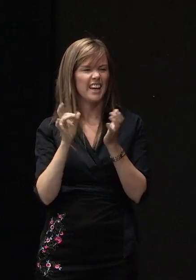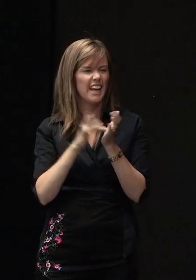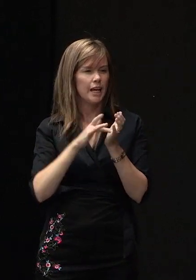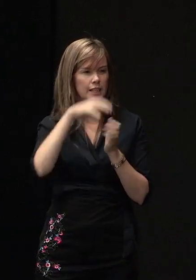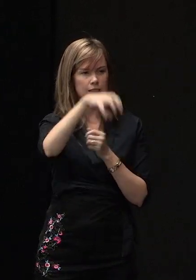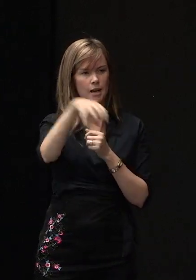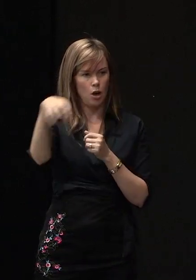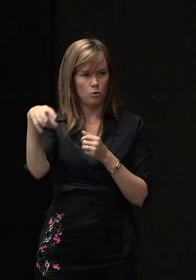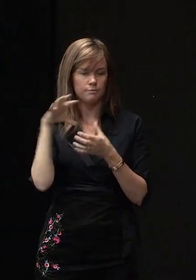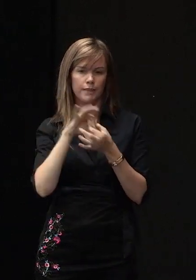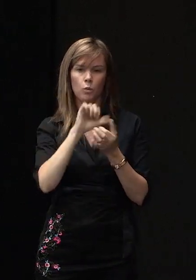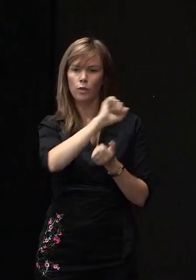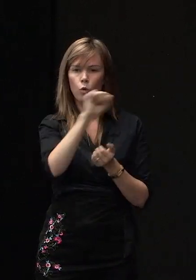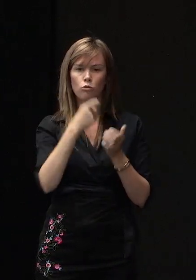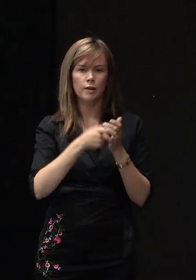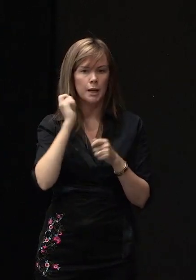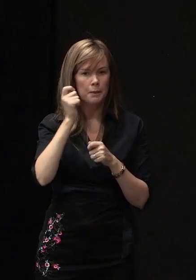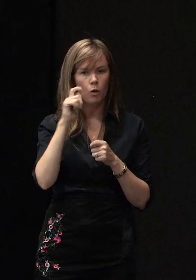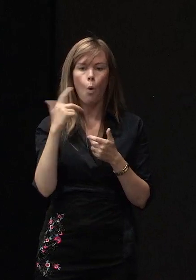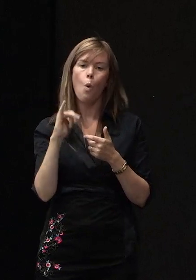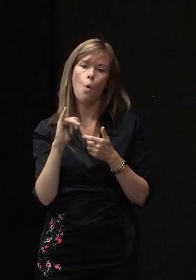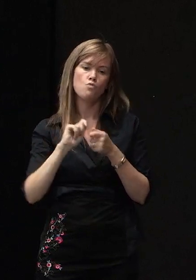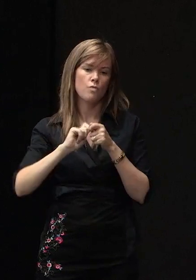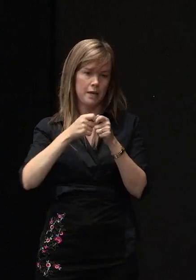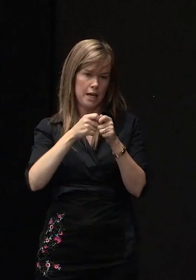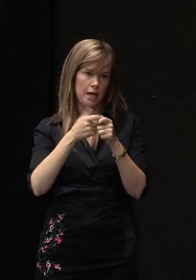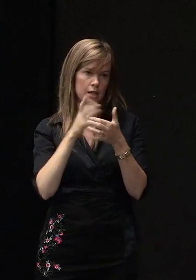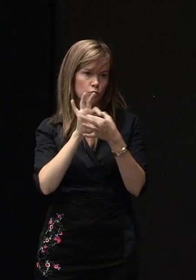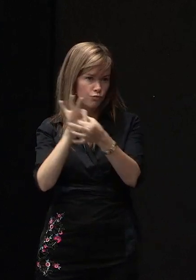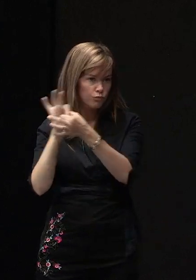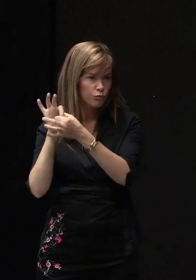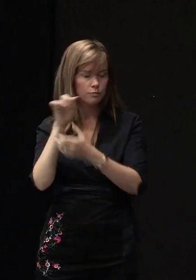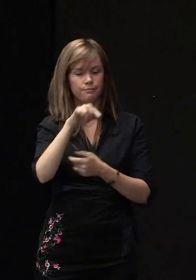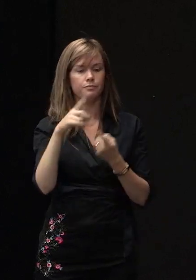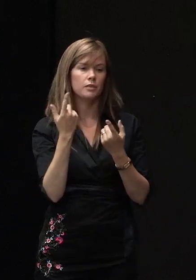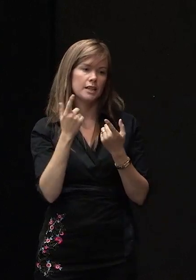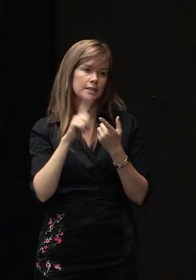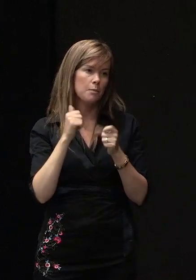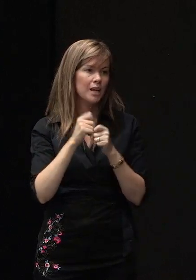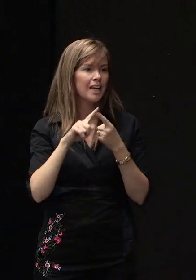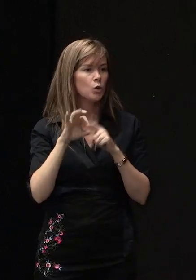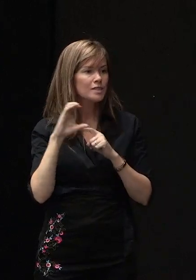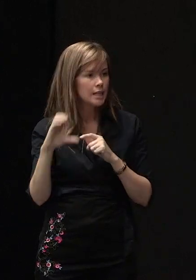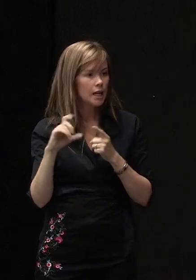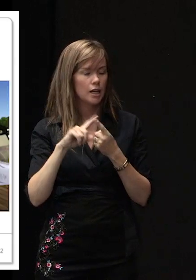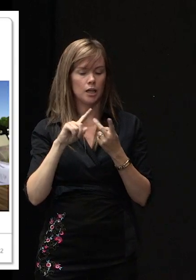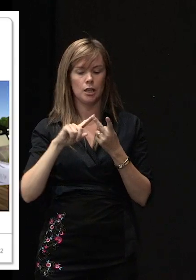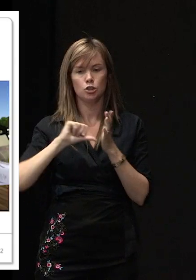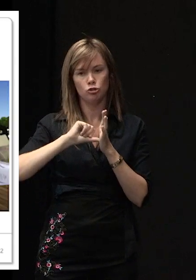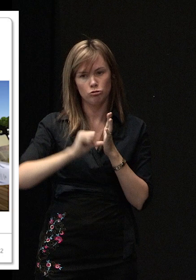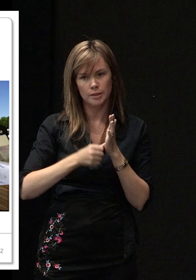rebuild or repair. So, we're talking about people like EQC, your insurance company,